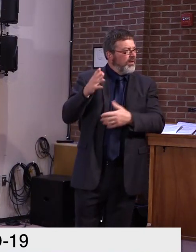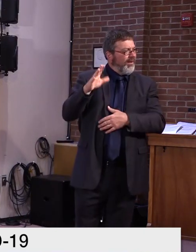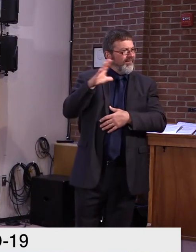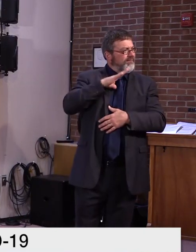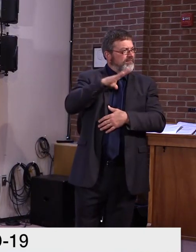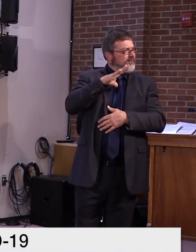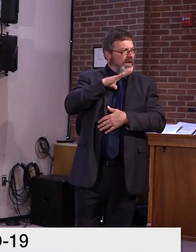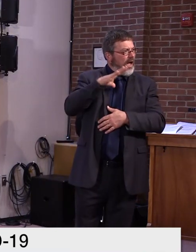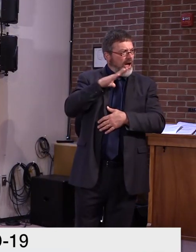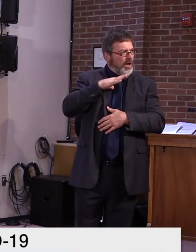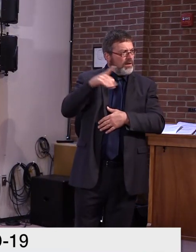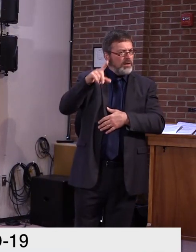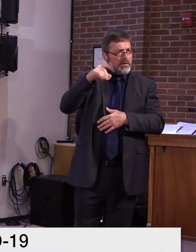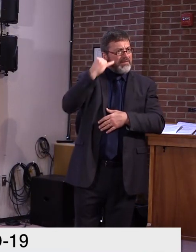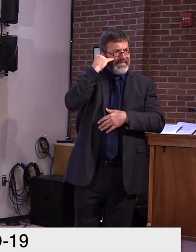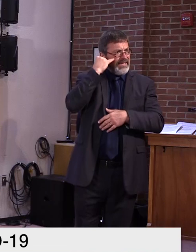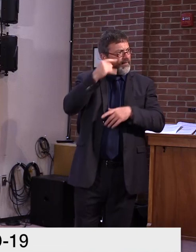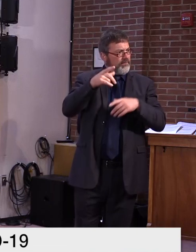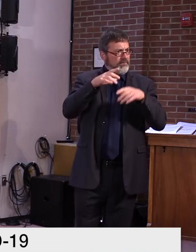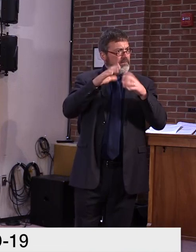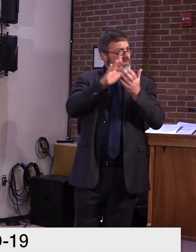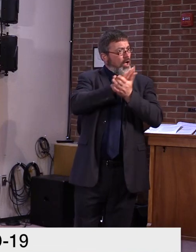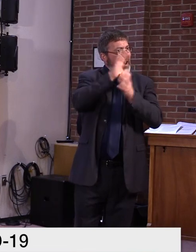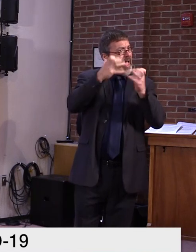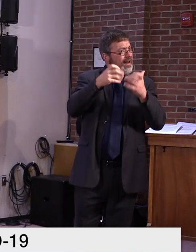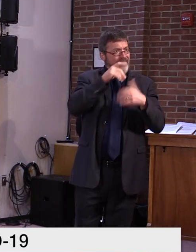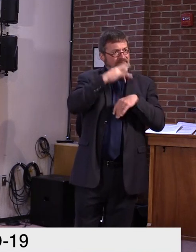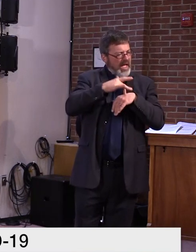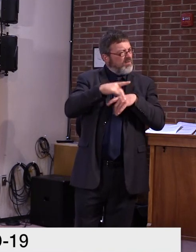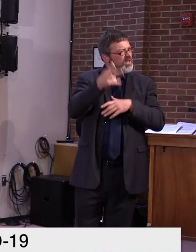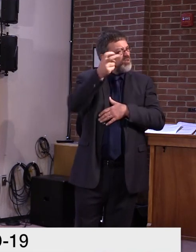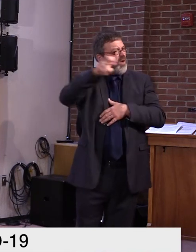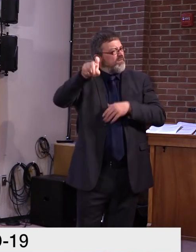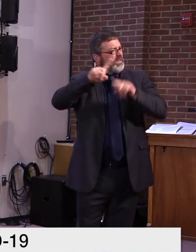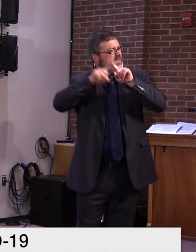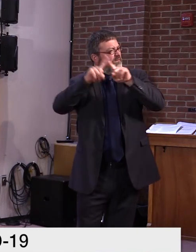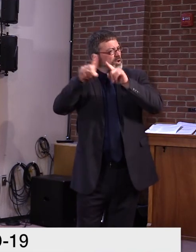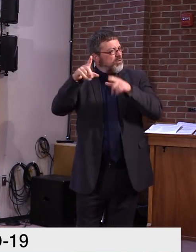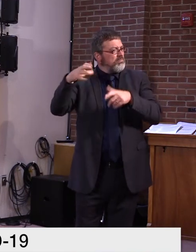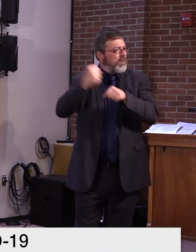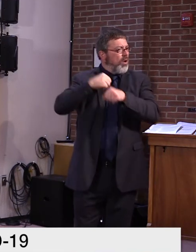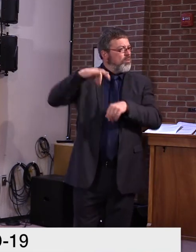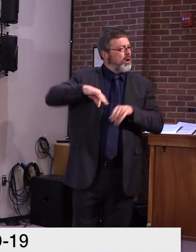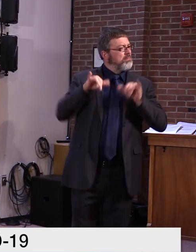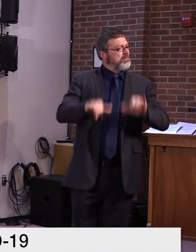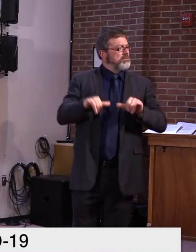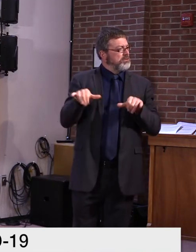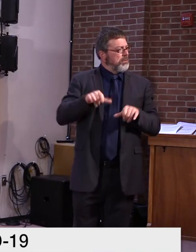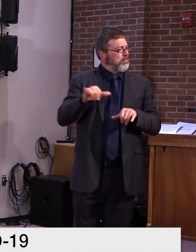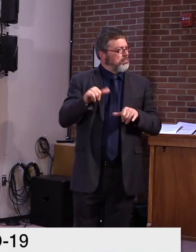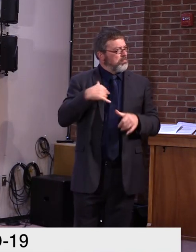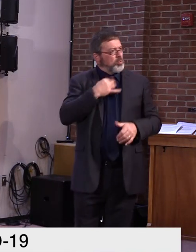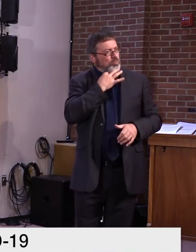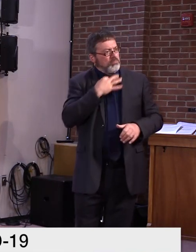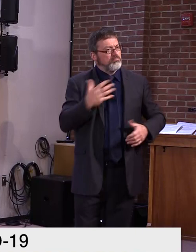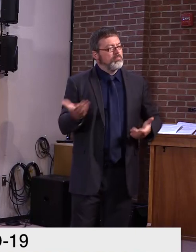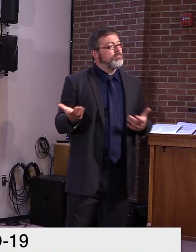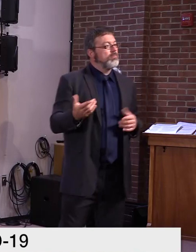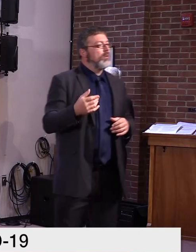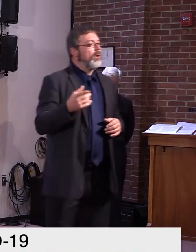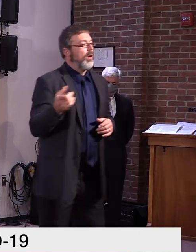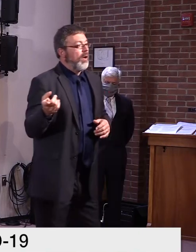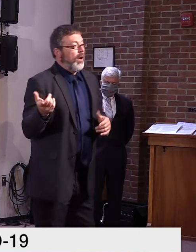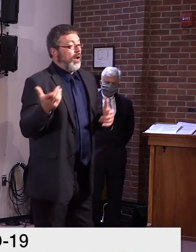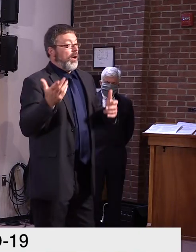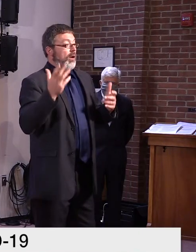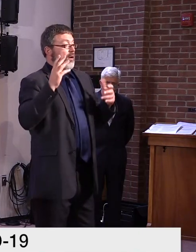Yeah, certainly, uh, as I mentioned in the same, uh, press conference, our VTVLC, the Vermont Virtual Learning Cooperative, um, we have that capacity